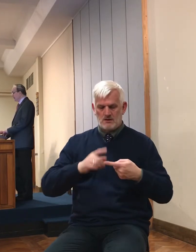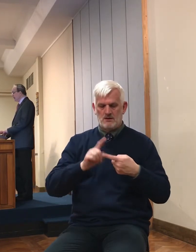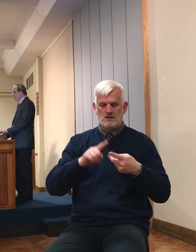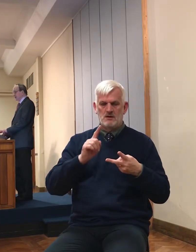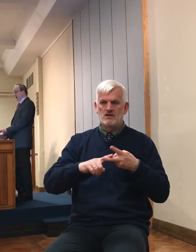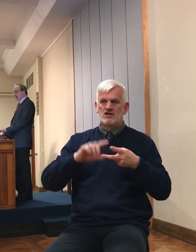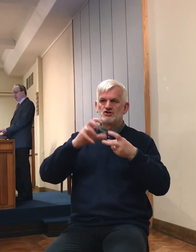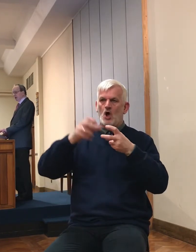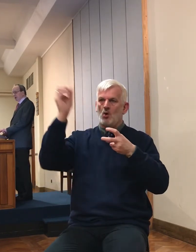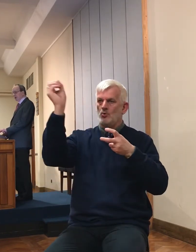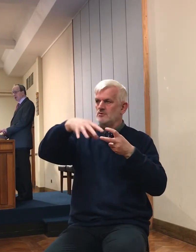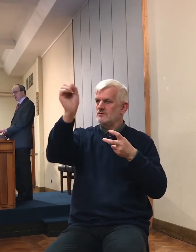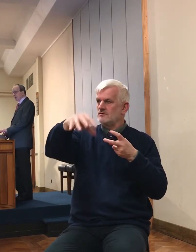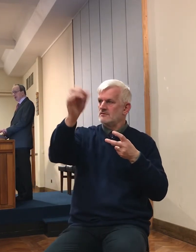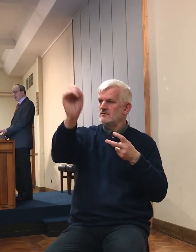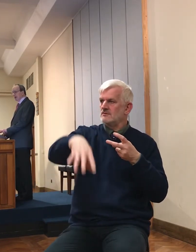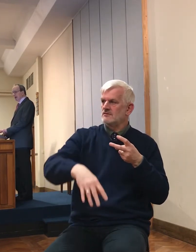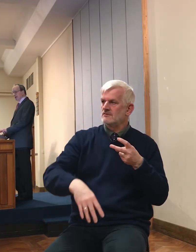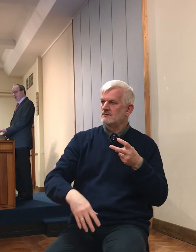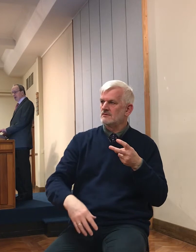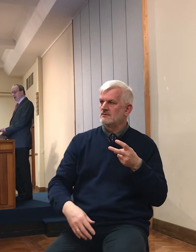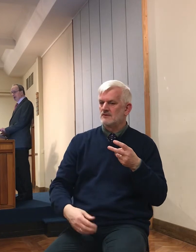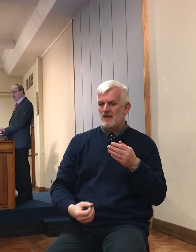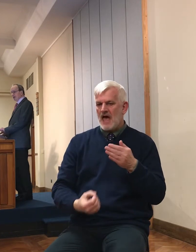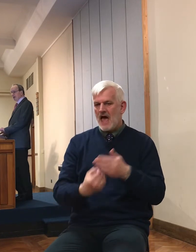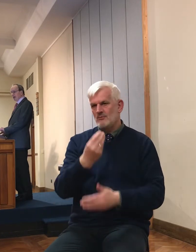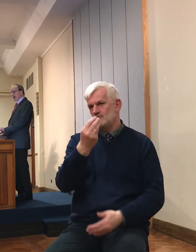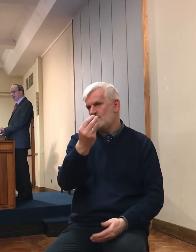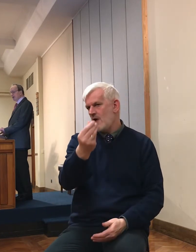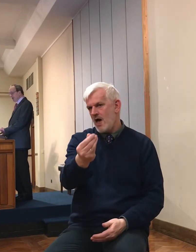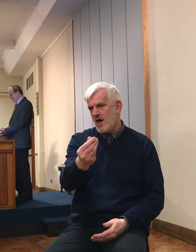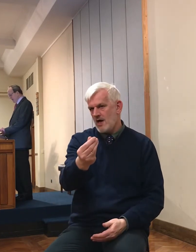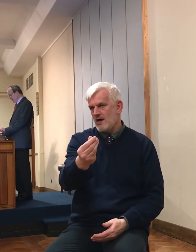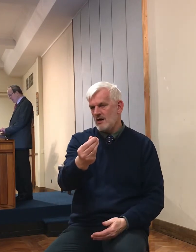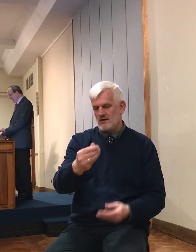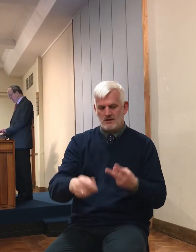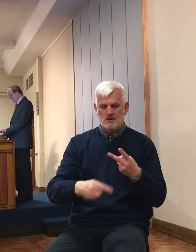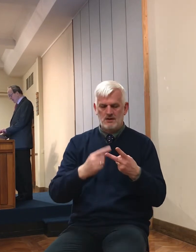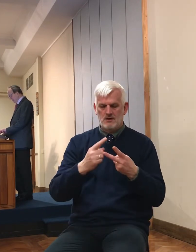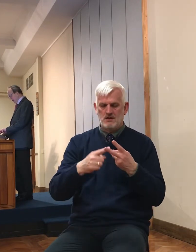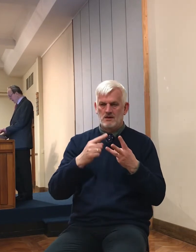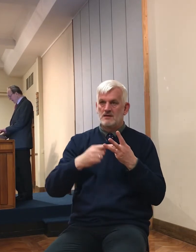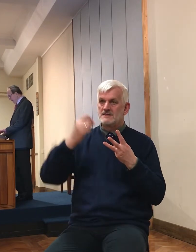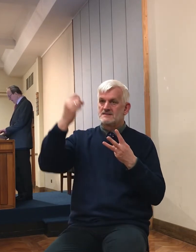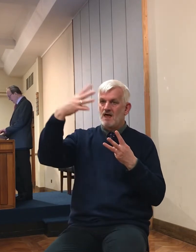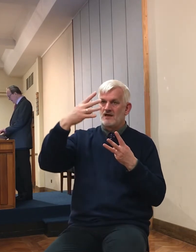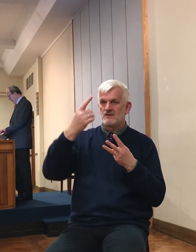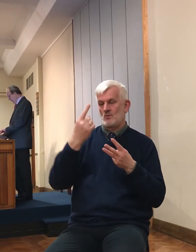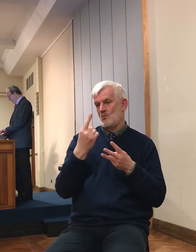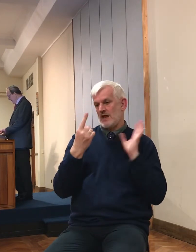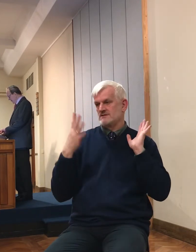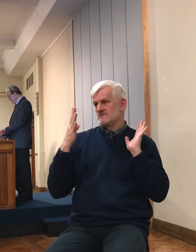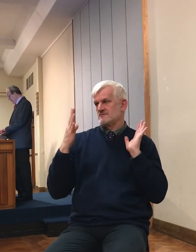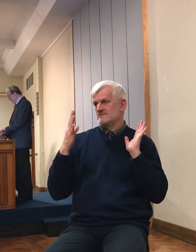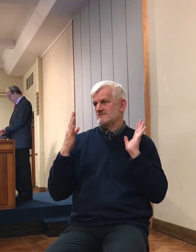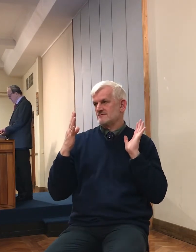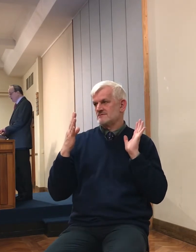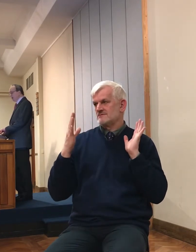Testament, but the hailstone stick, and certainly the stain of the sun. didn't happen again.